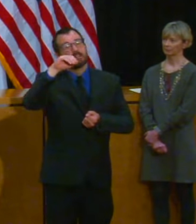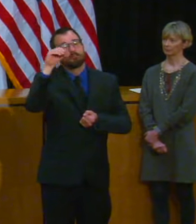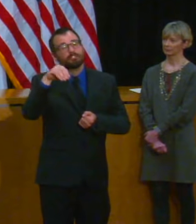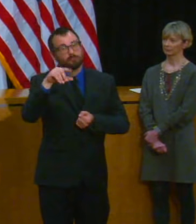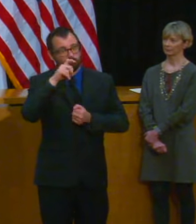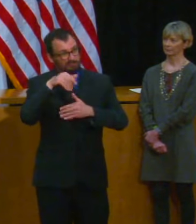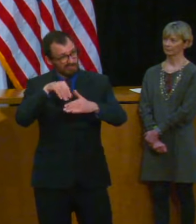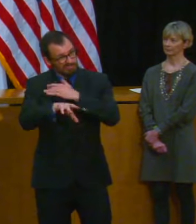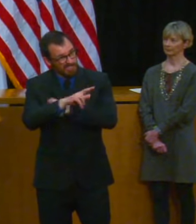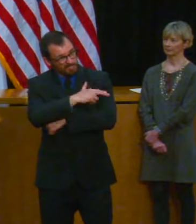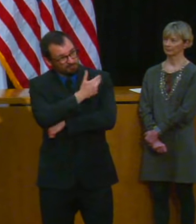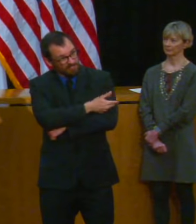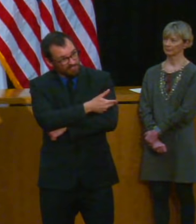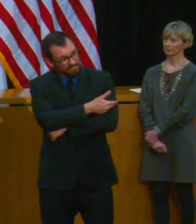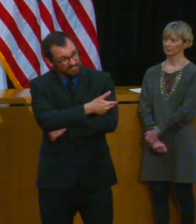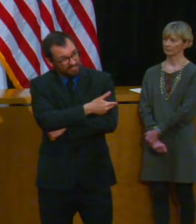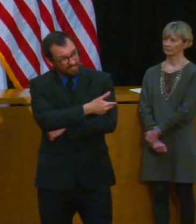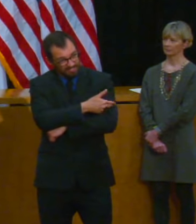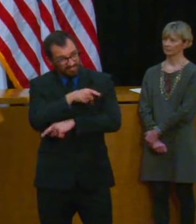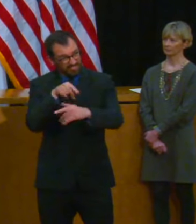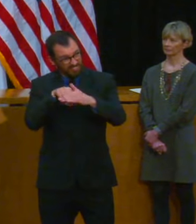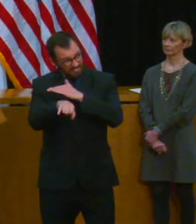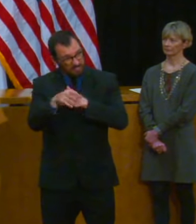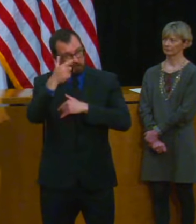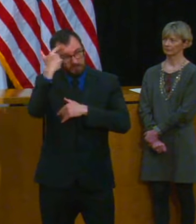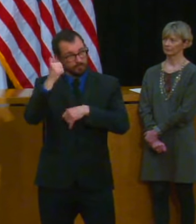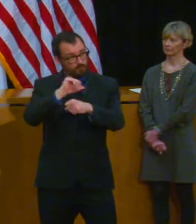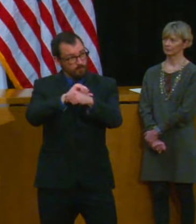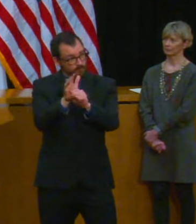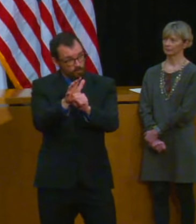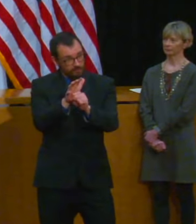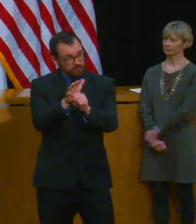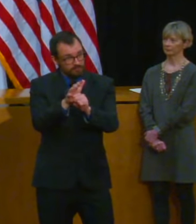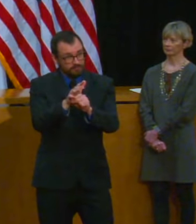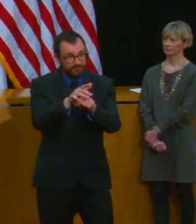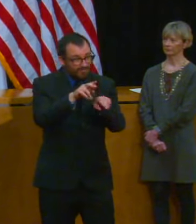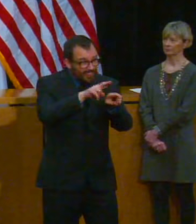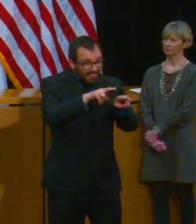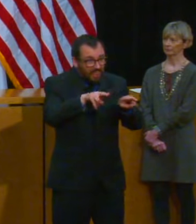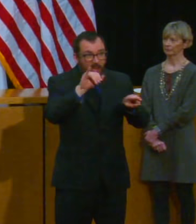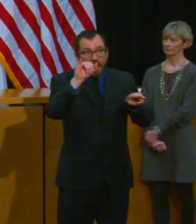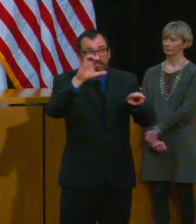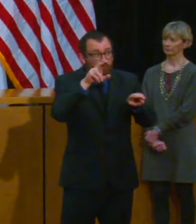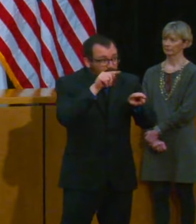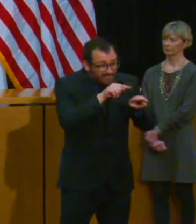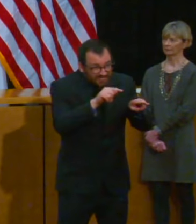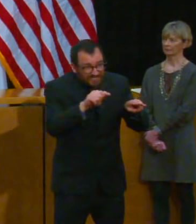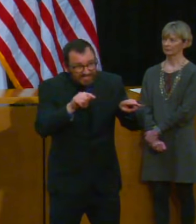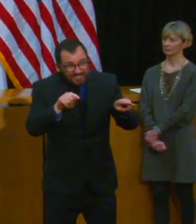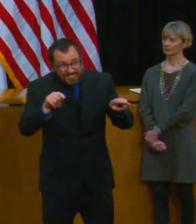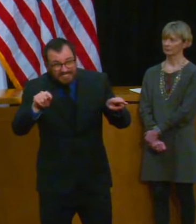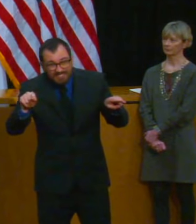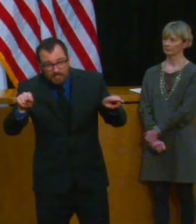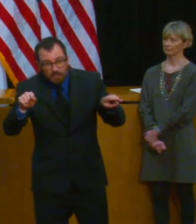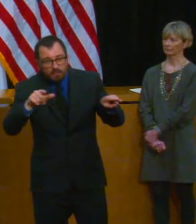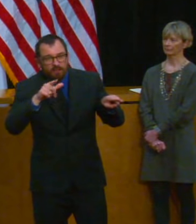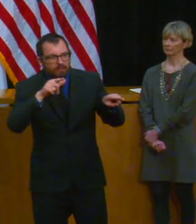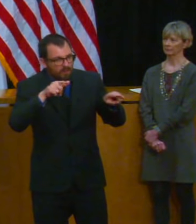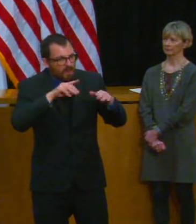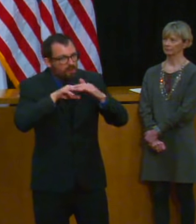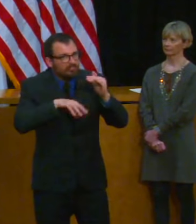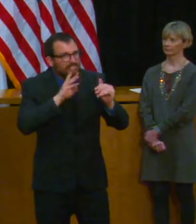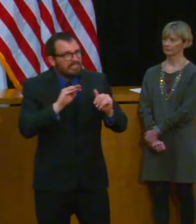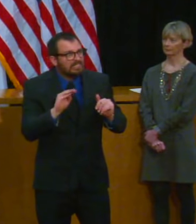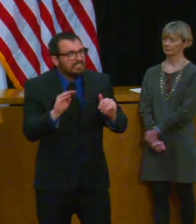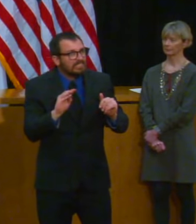and their ICU days for COVID are people under the age of 60 So they do spend time in the hospital With respect